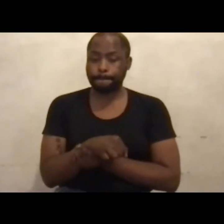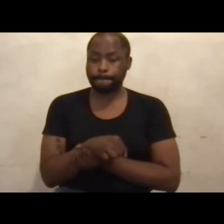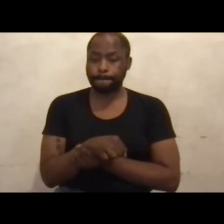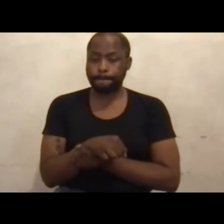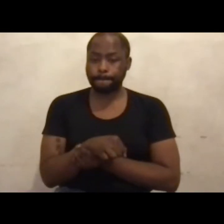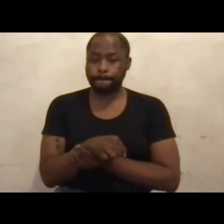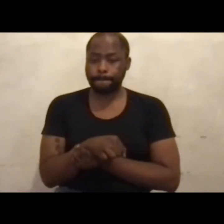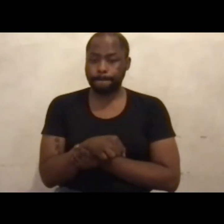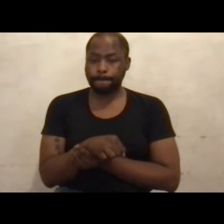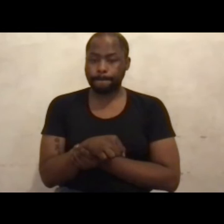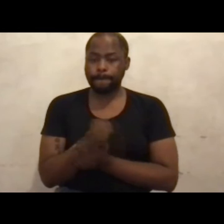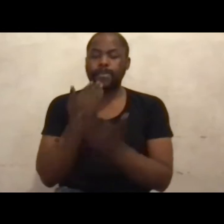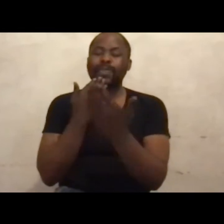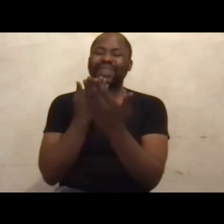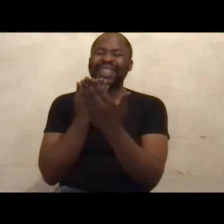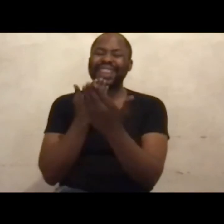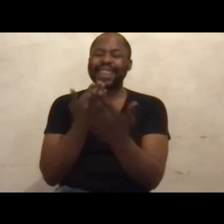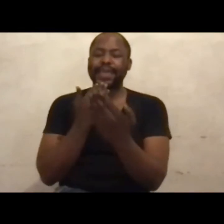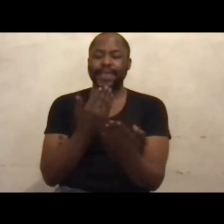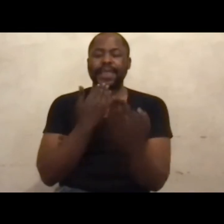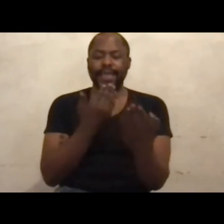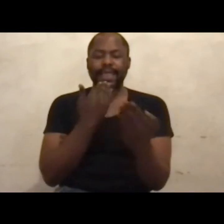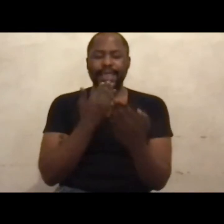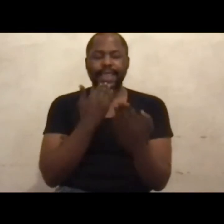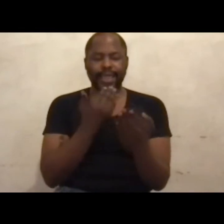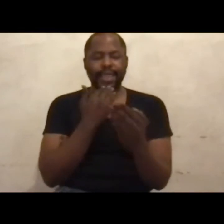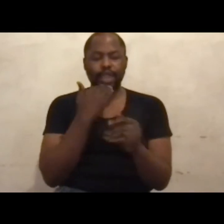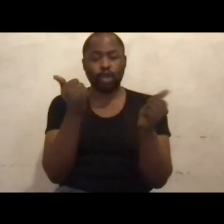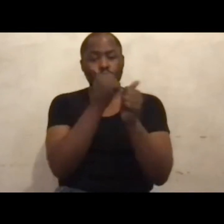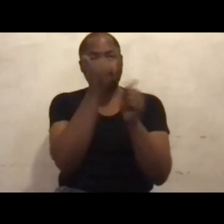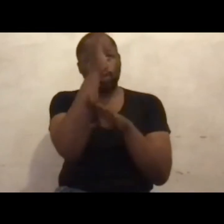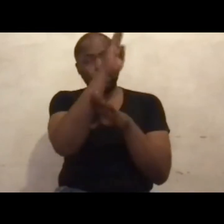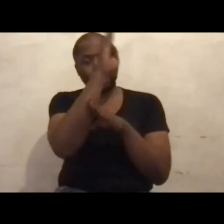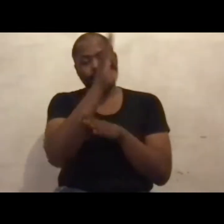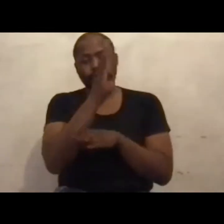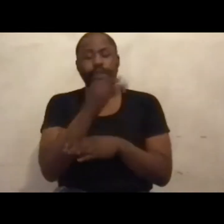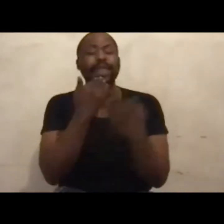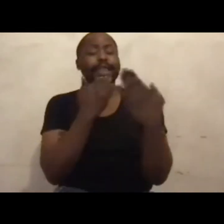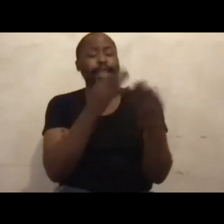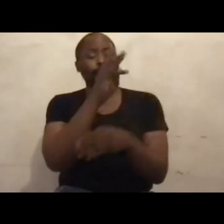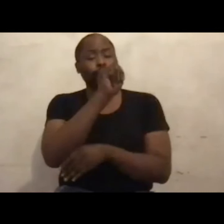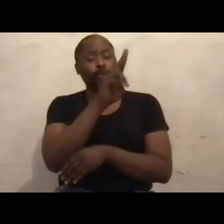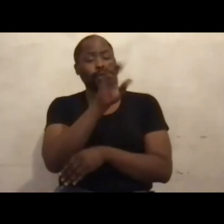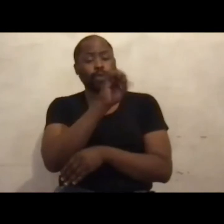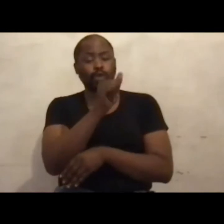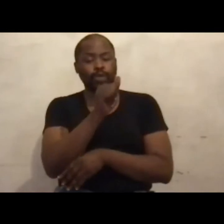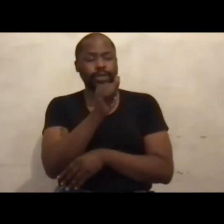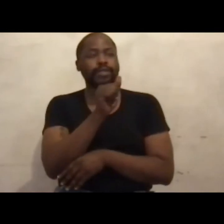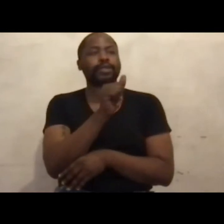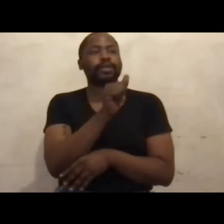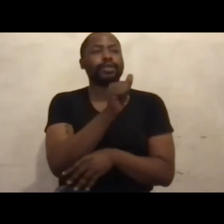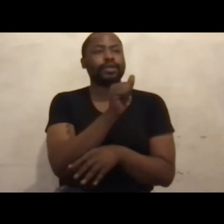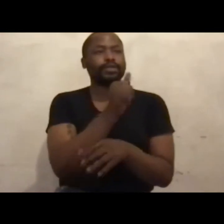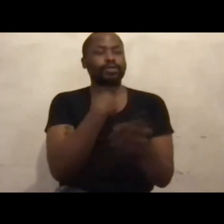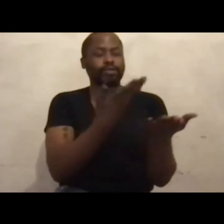Thank you, Lydia. Good afternoon, everyone. Thank you, Musa, for coming and gracing us with your